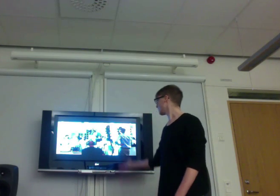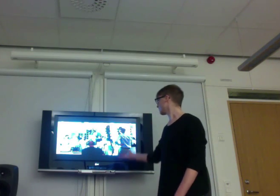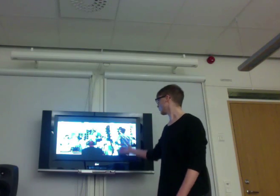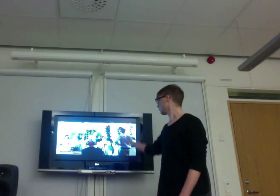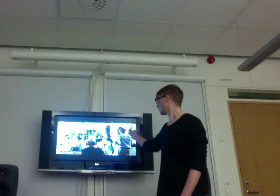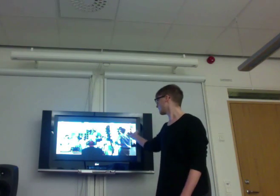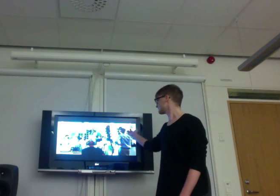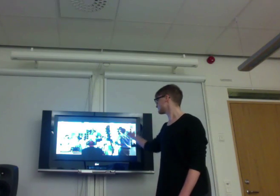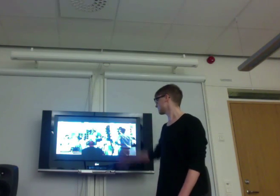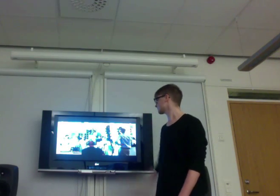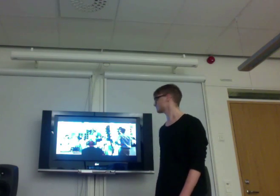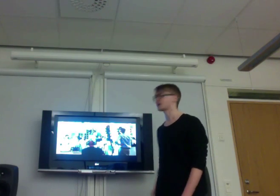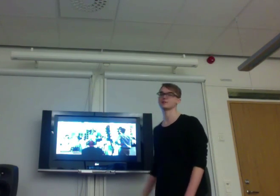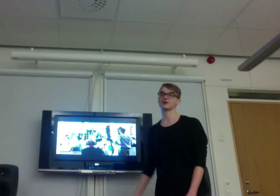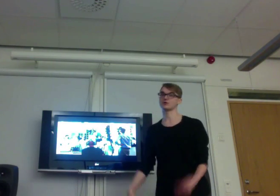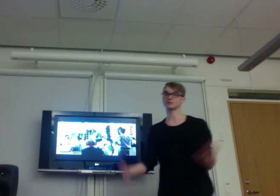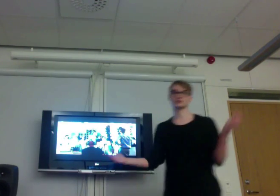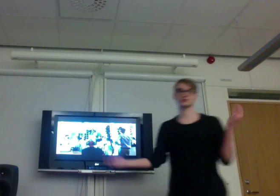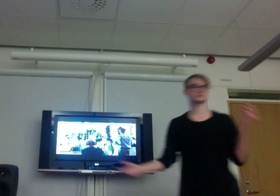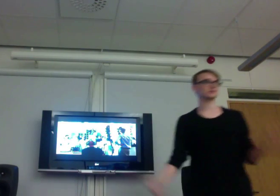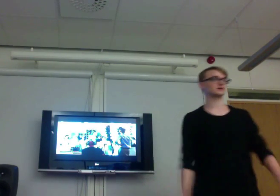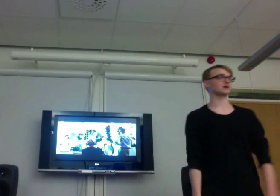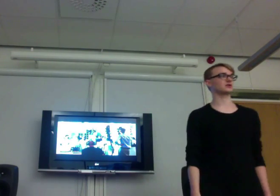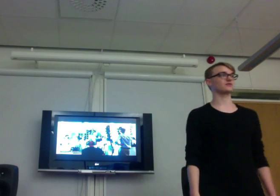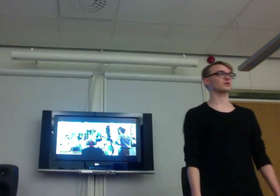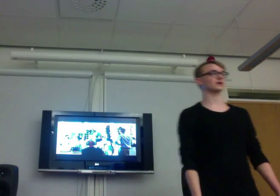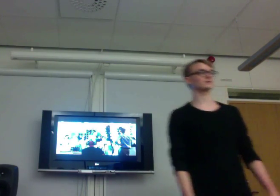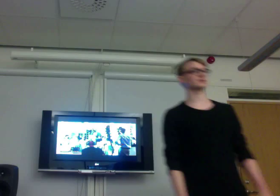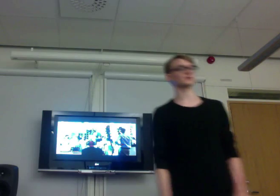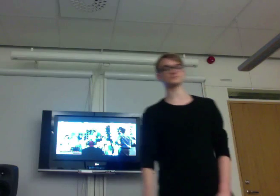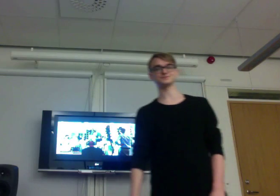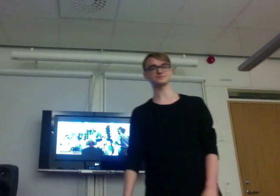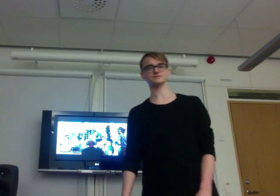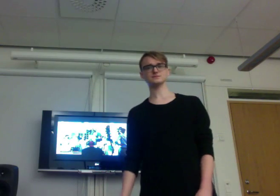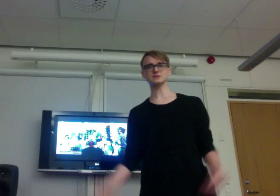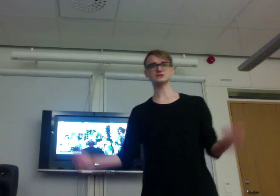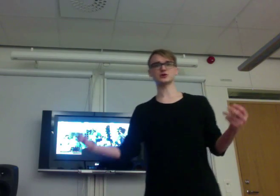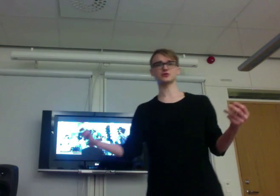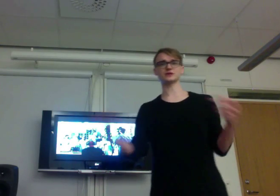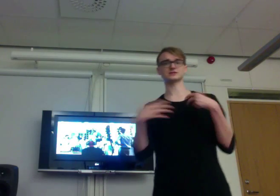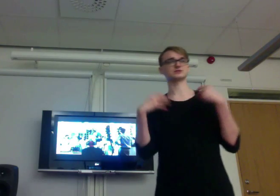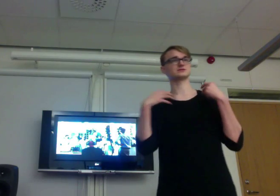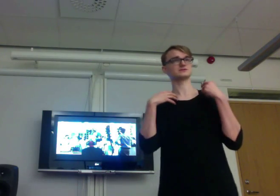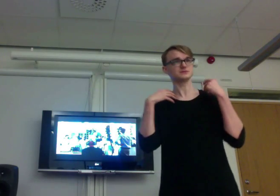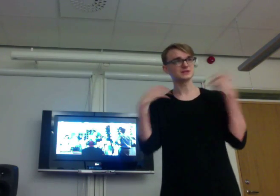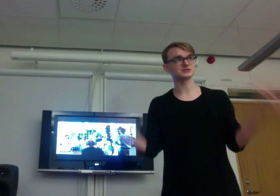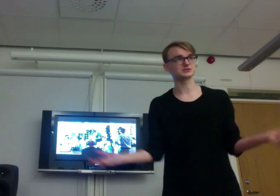Or I stand with the camera, or I produce other kind of online video. So that's just me.